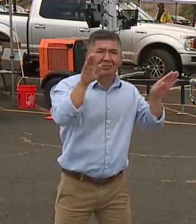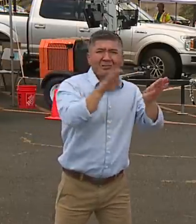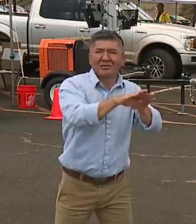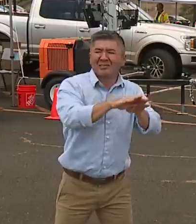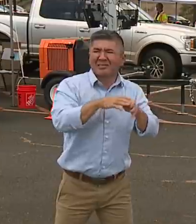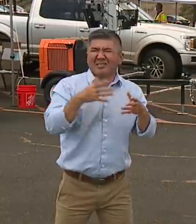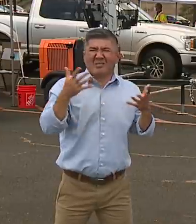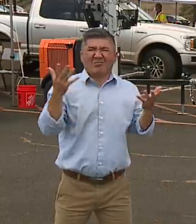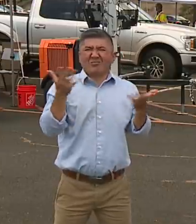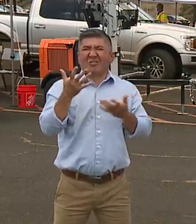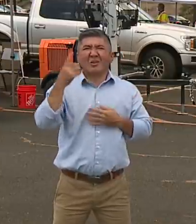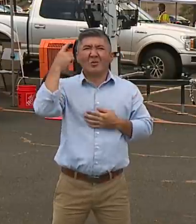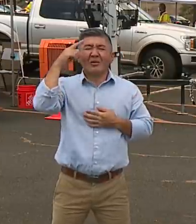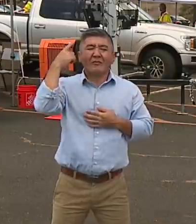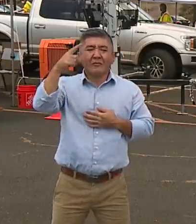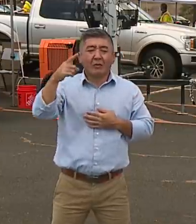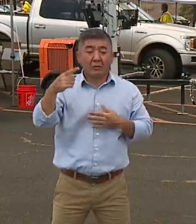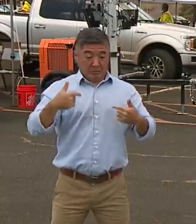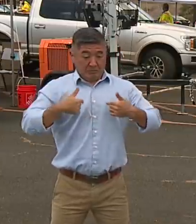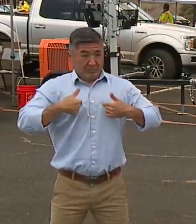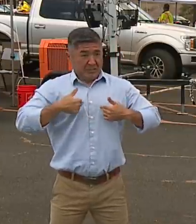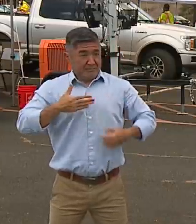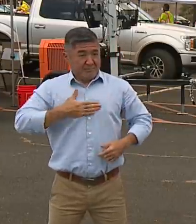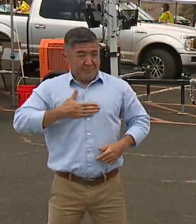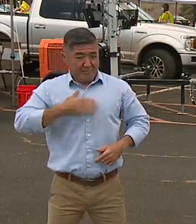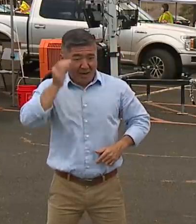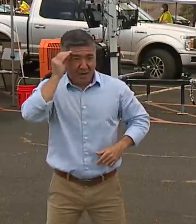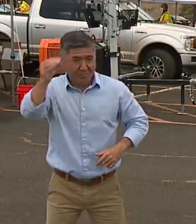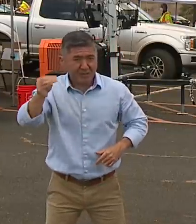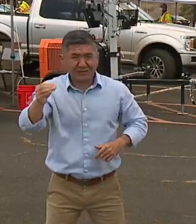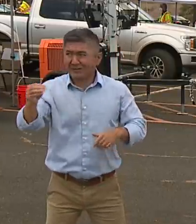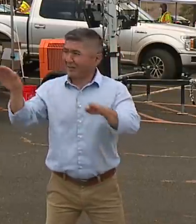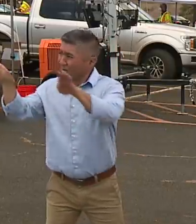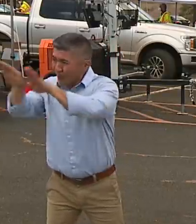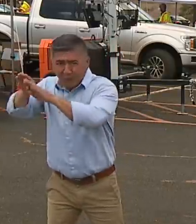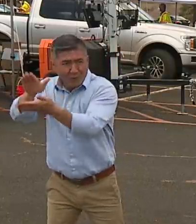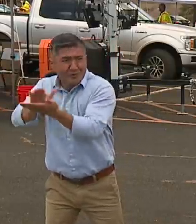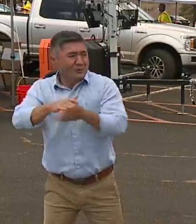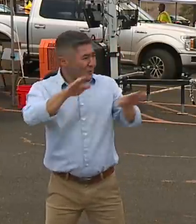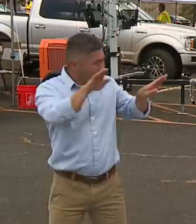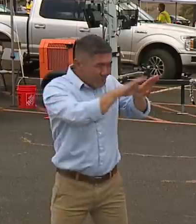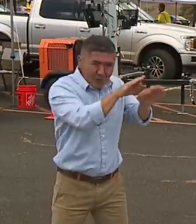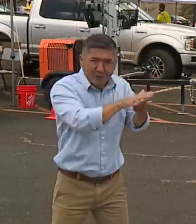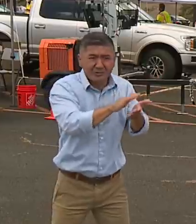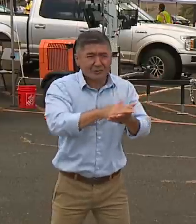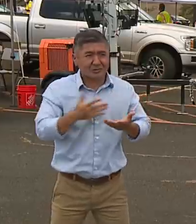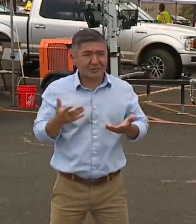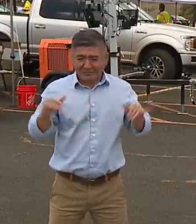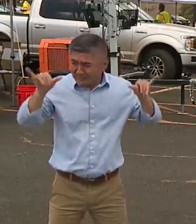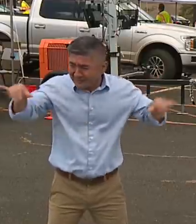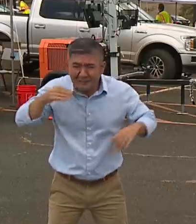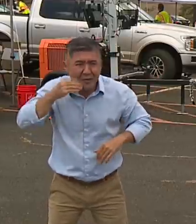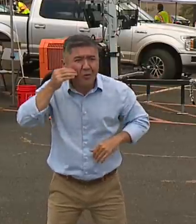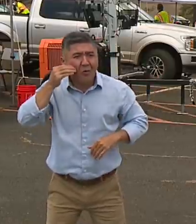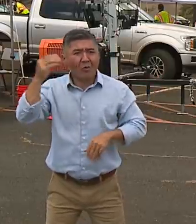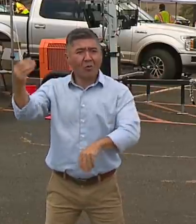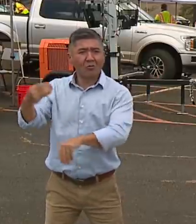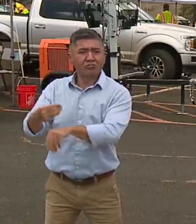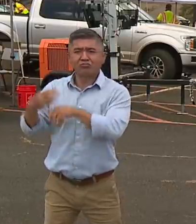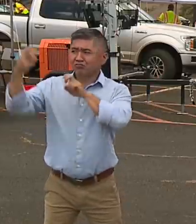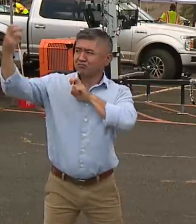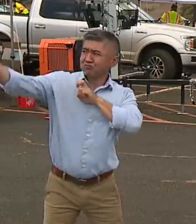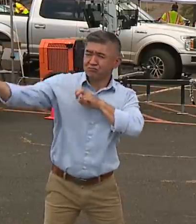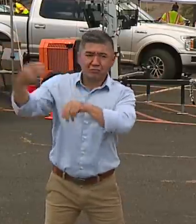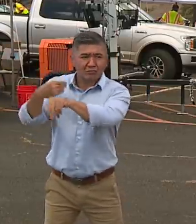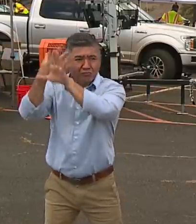I'd close all schools for two weeks. People stay-at-home, work-at-home, learn-at-home as much as possible. But we